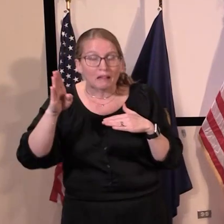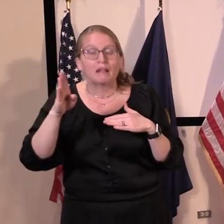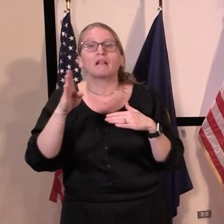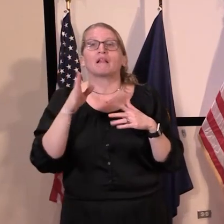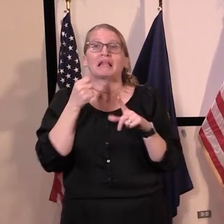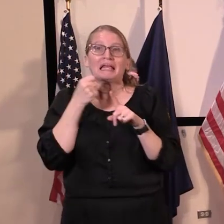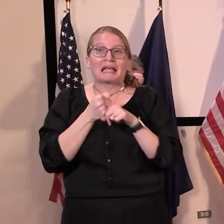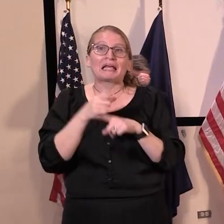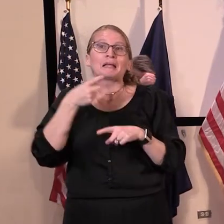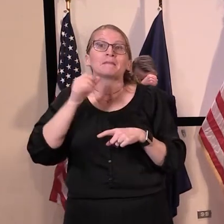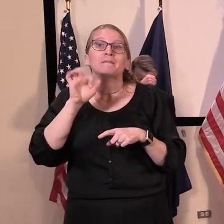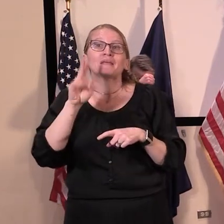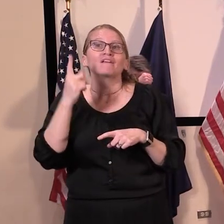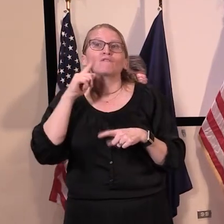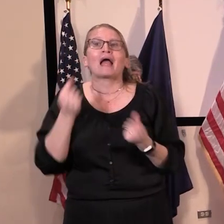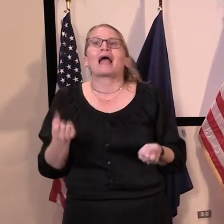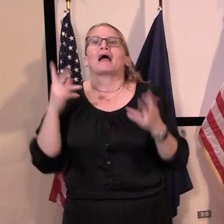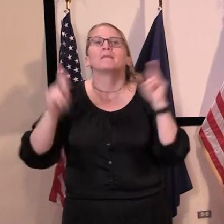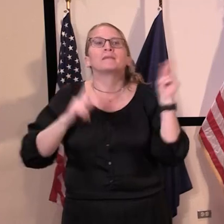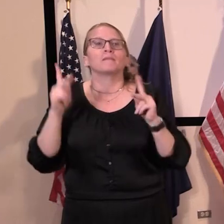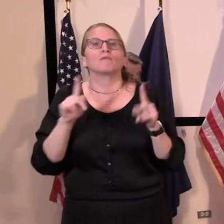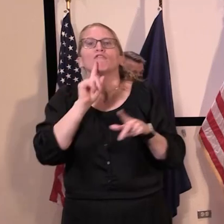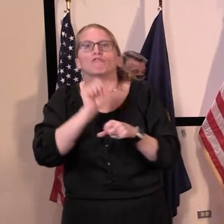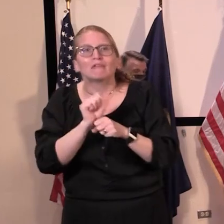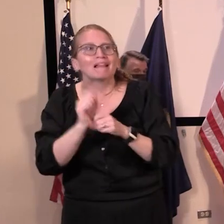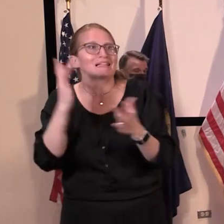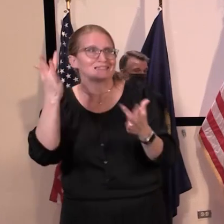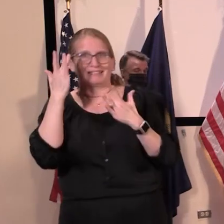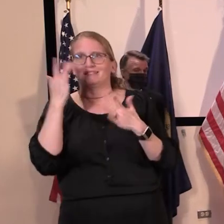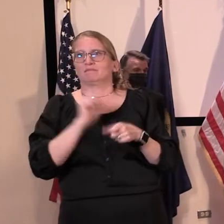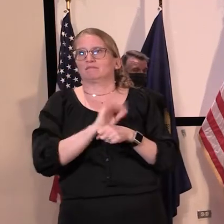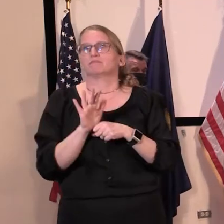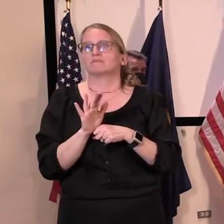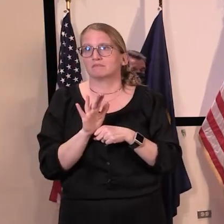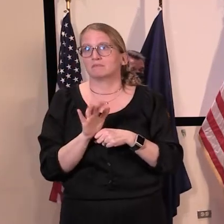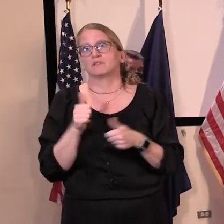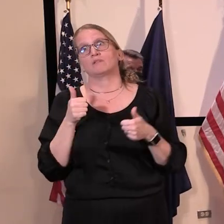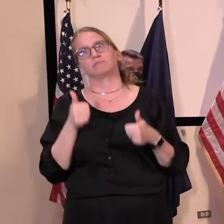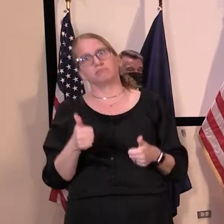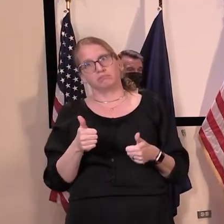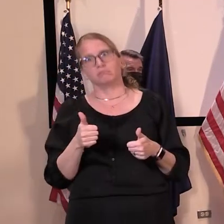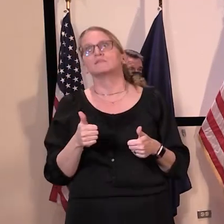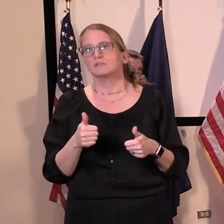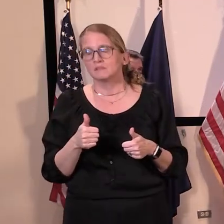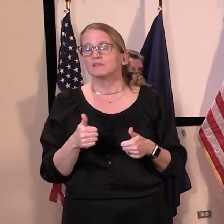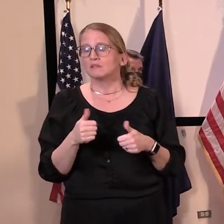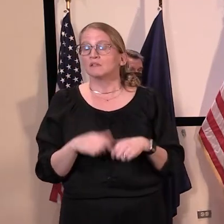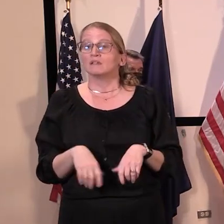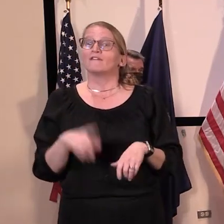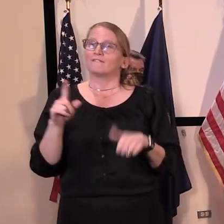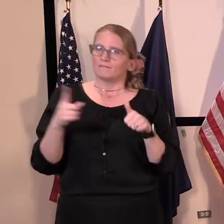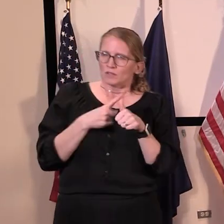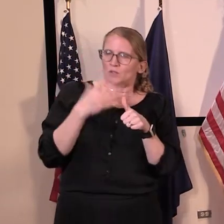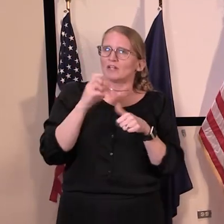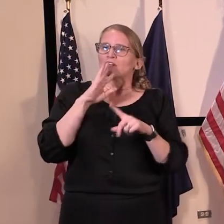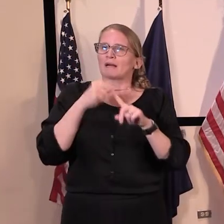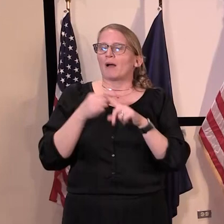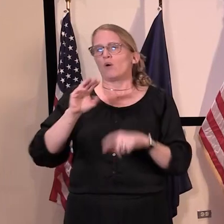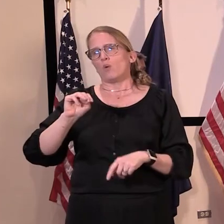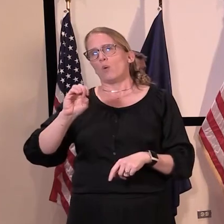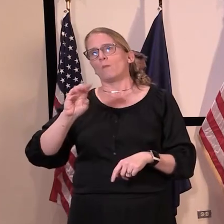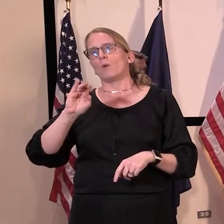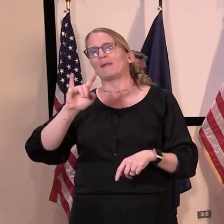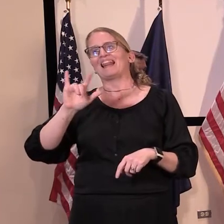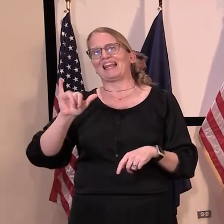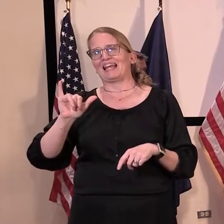virus, a very important indicator. I want to start first with an update on our mobility data. Our first